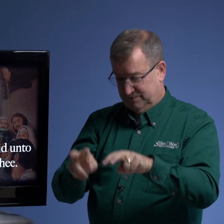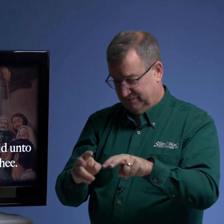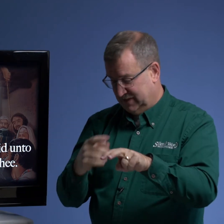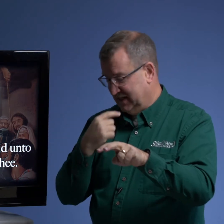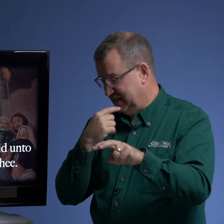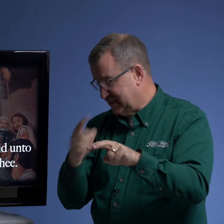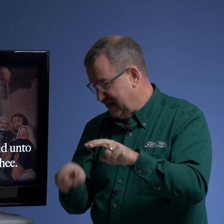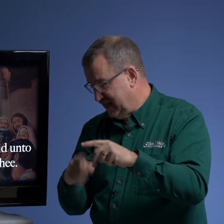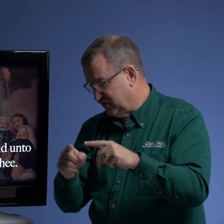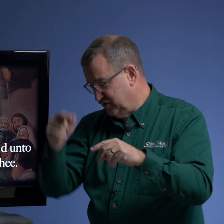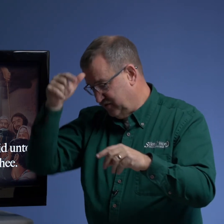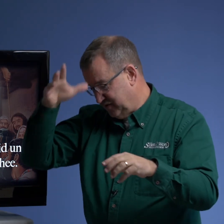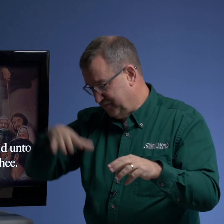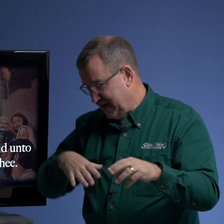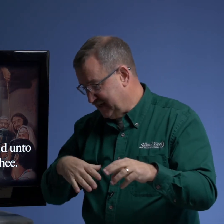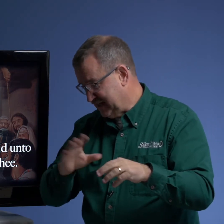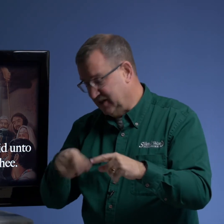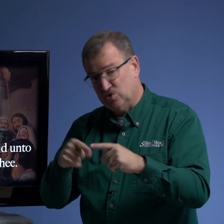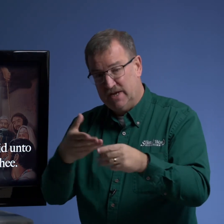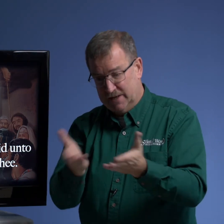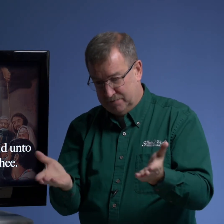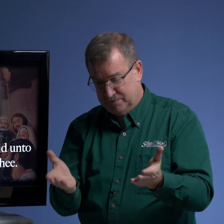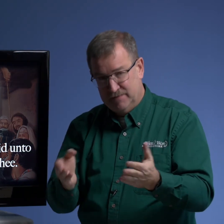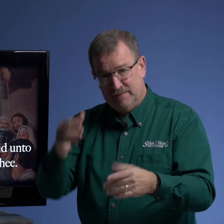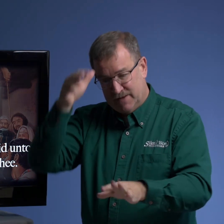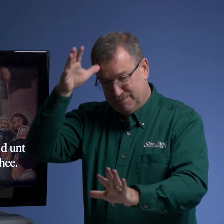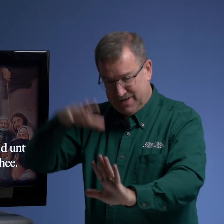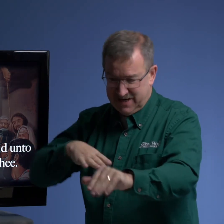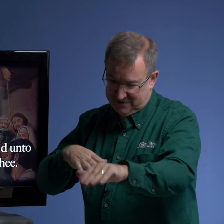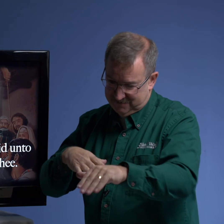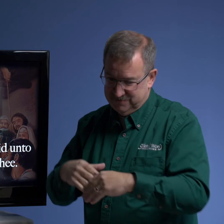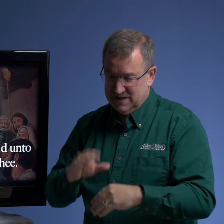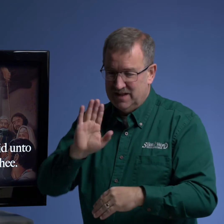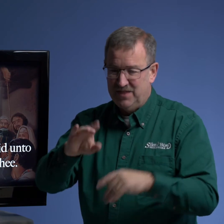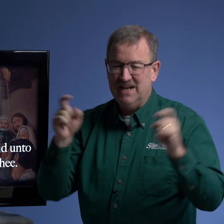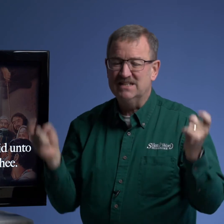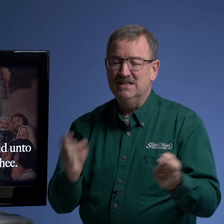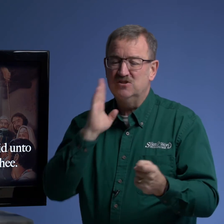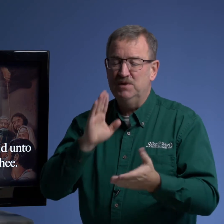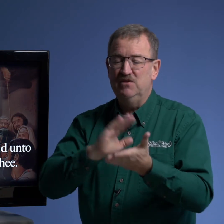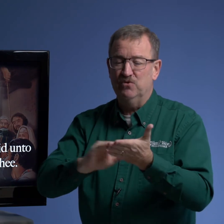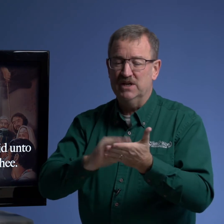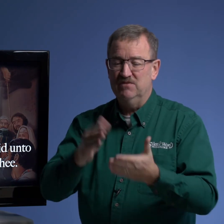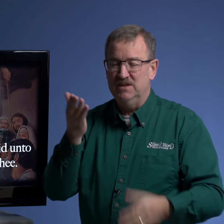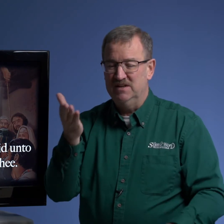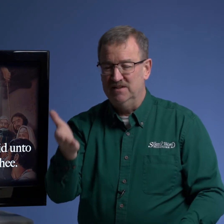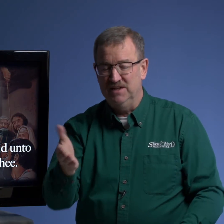he said unto the man he said unto him man thy sins be forgiven thee